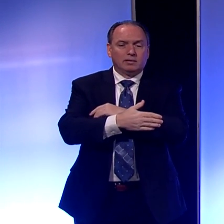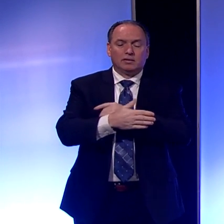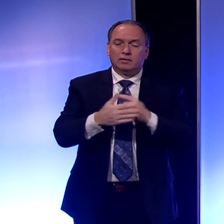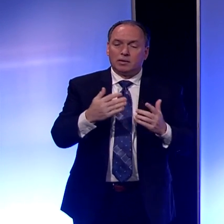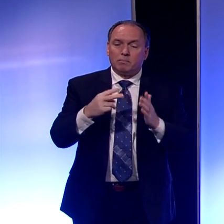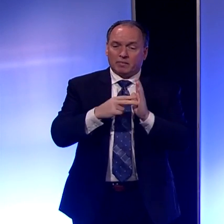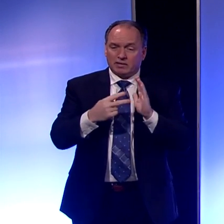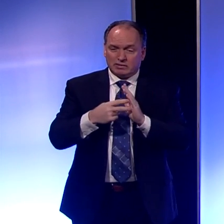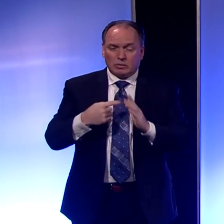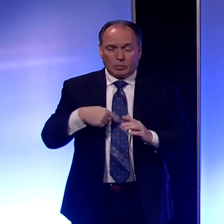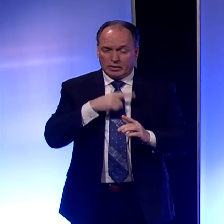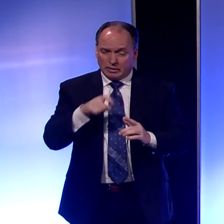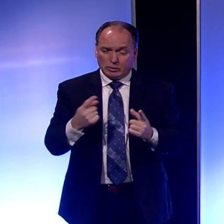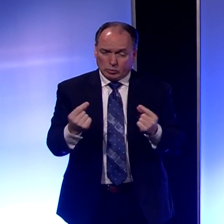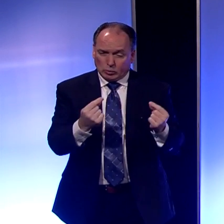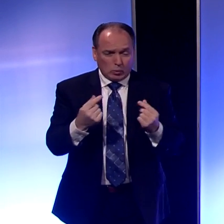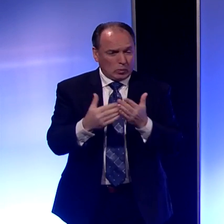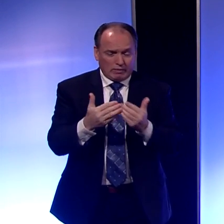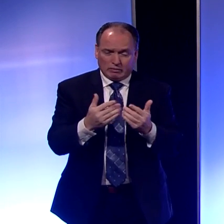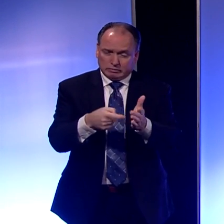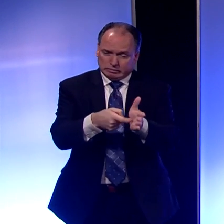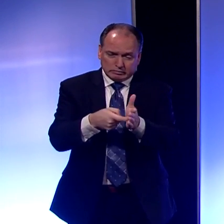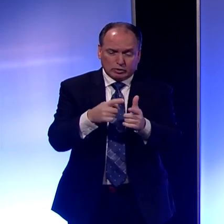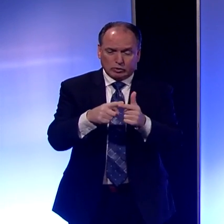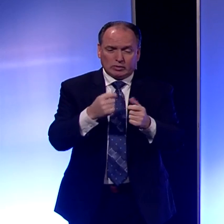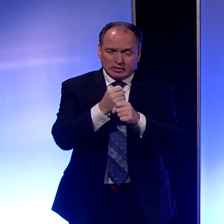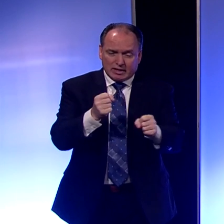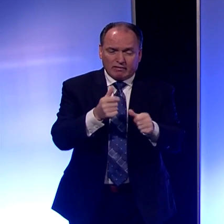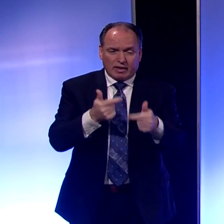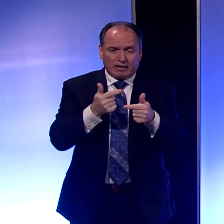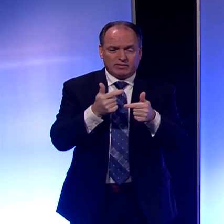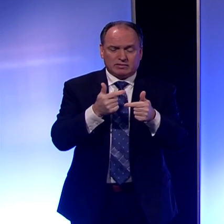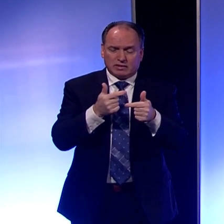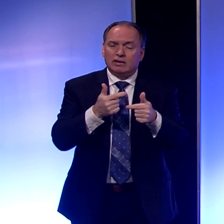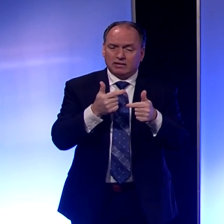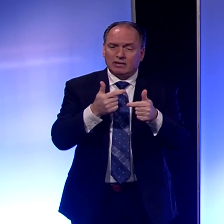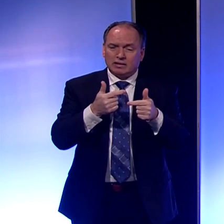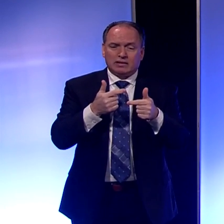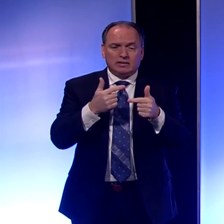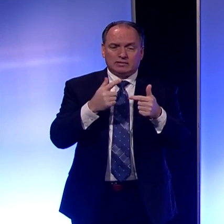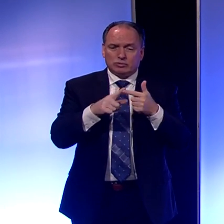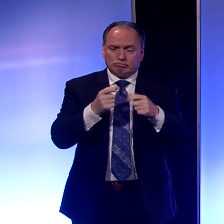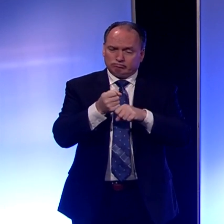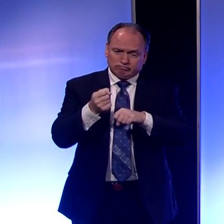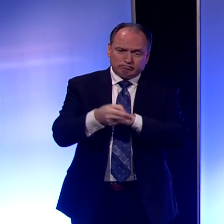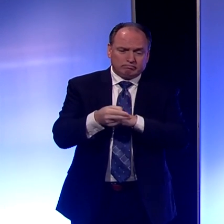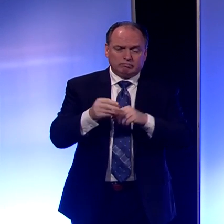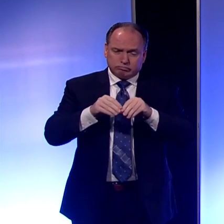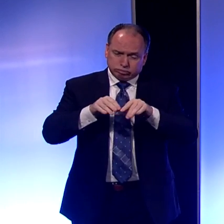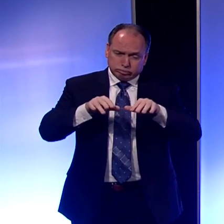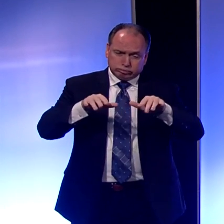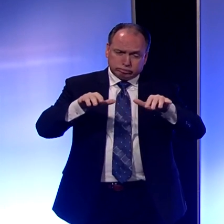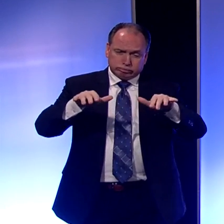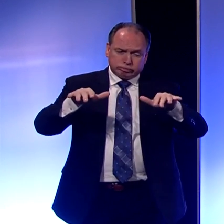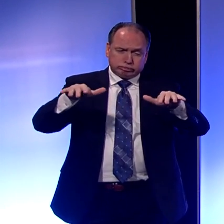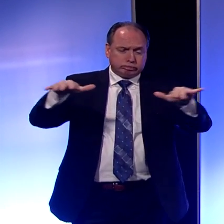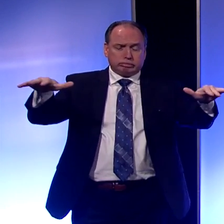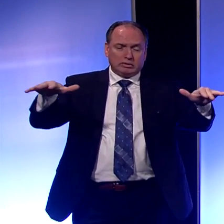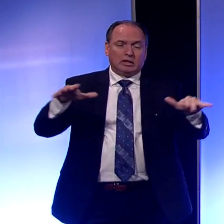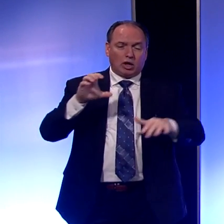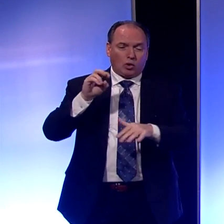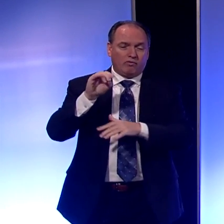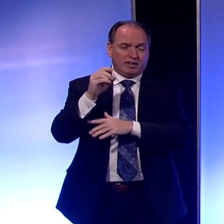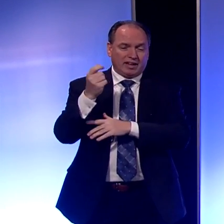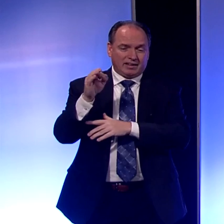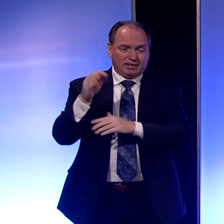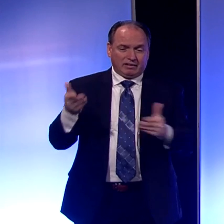necessary to save lives in our county and to stay ahead of the spread of COVID-19 here in